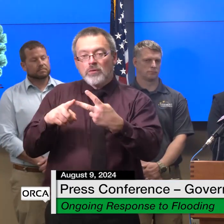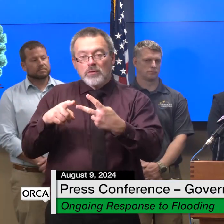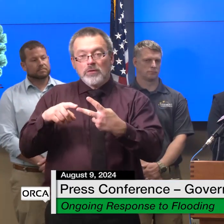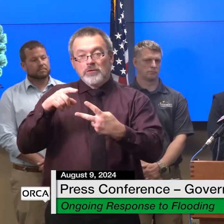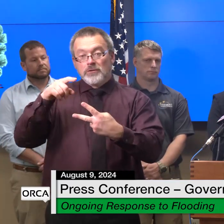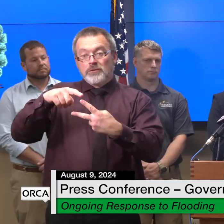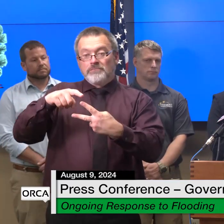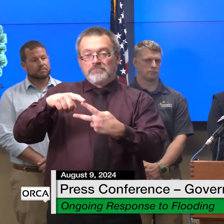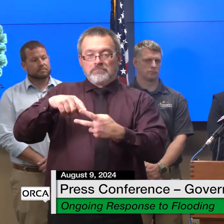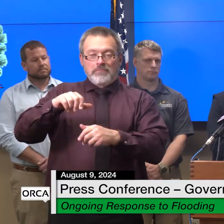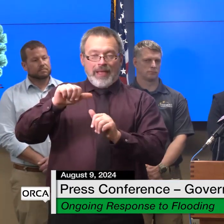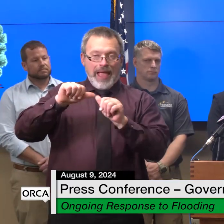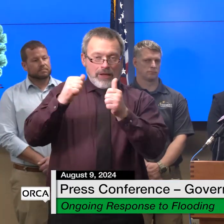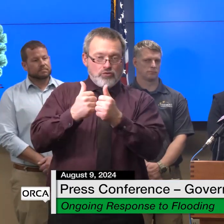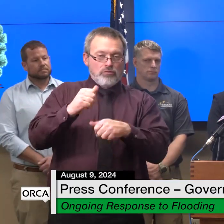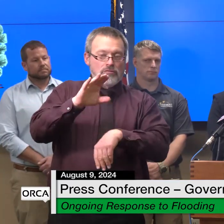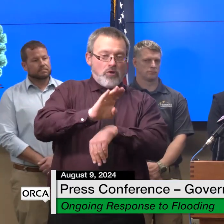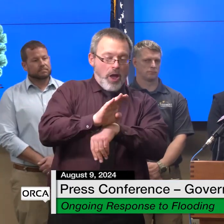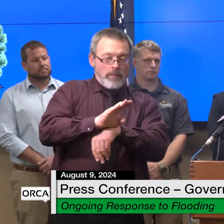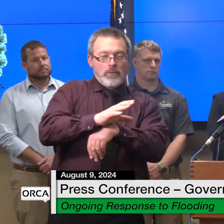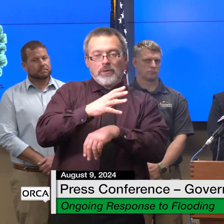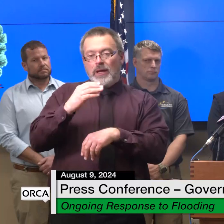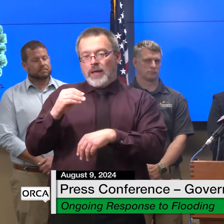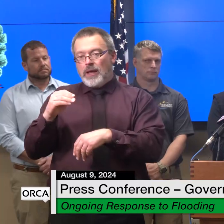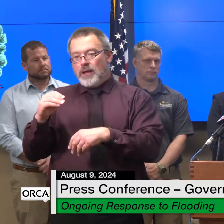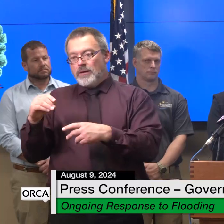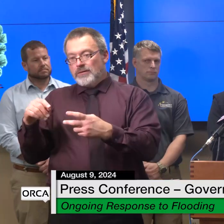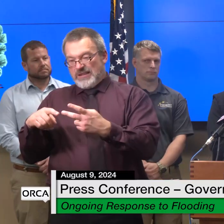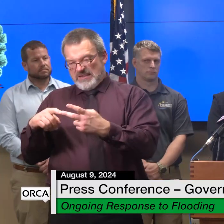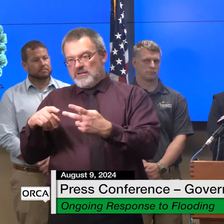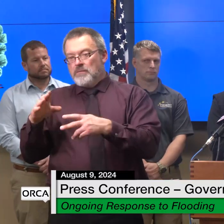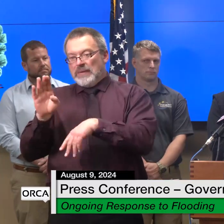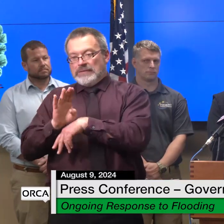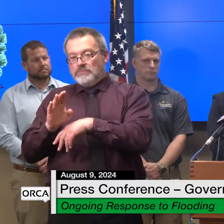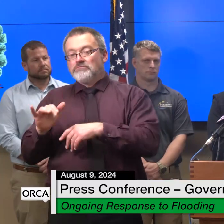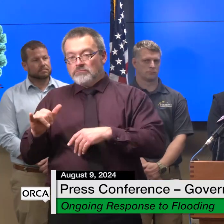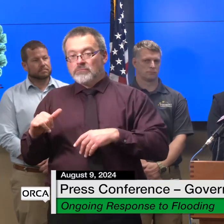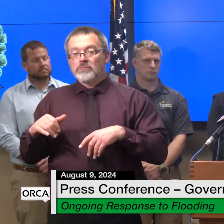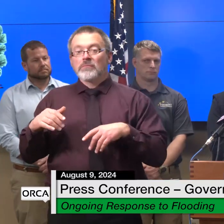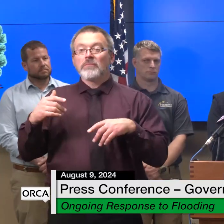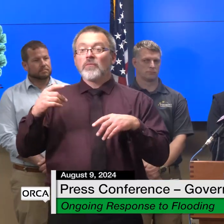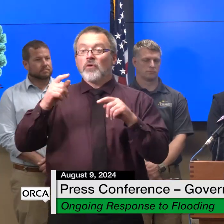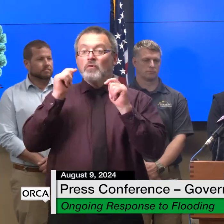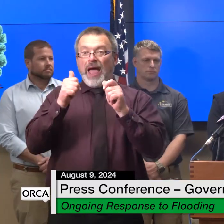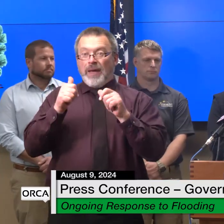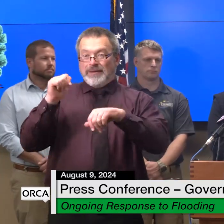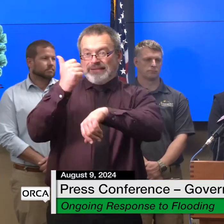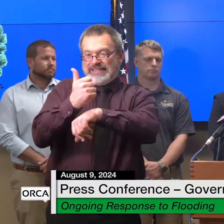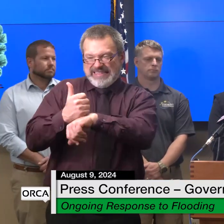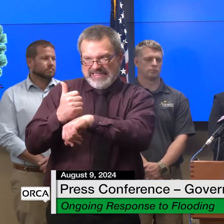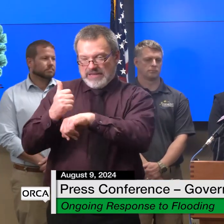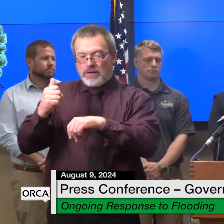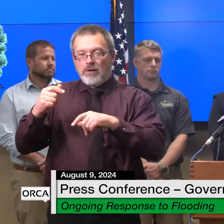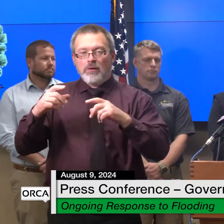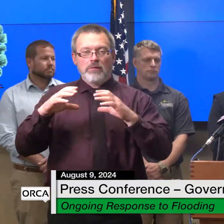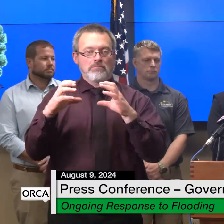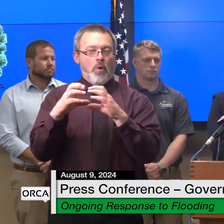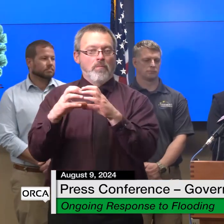community development the rapid response mobile home infill program and b gap